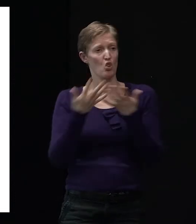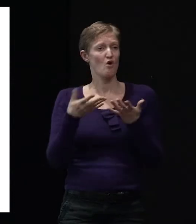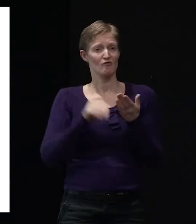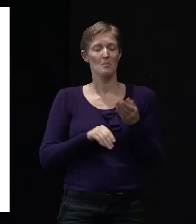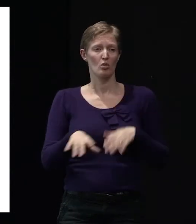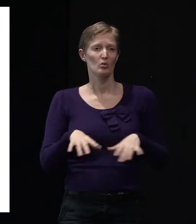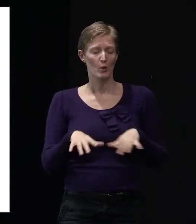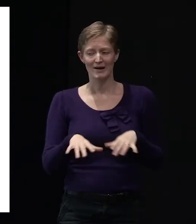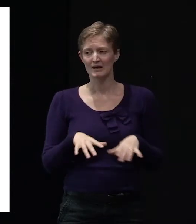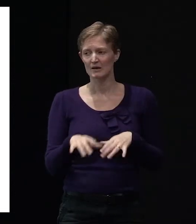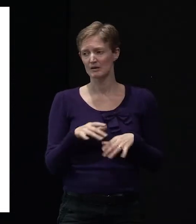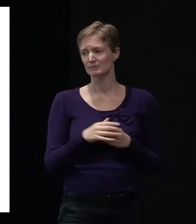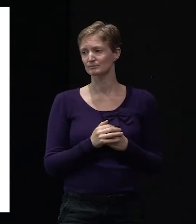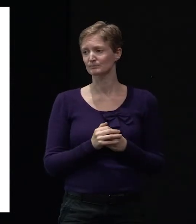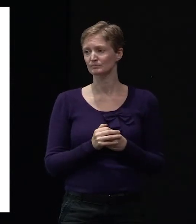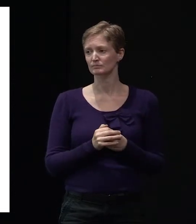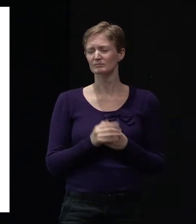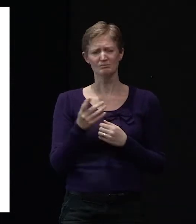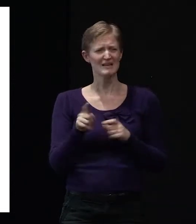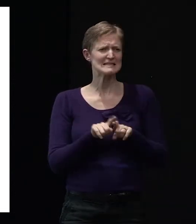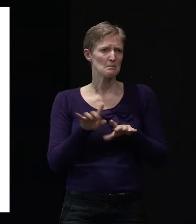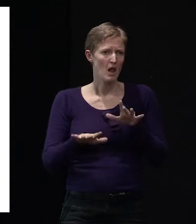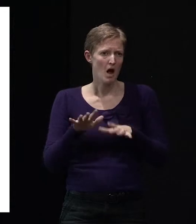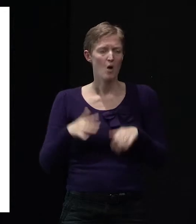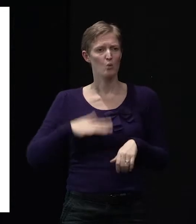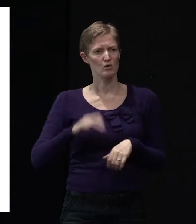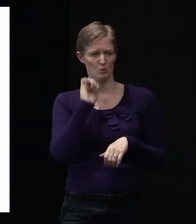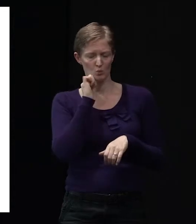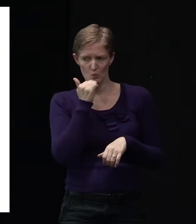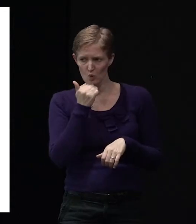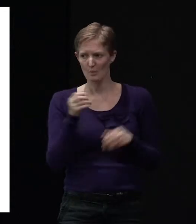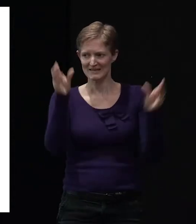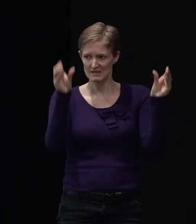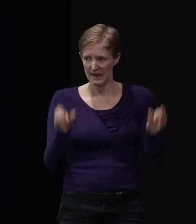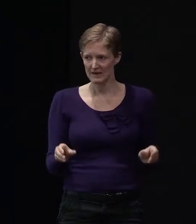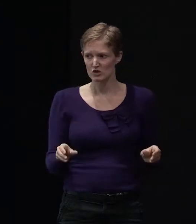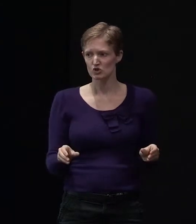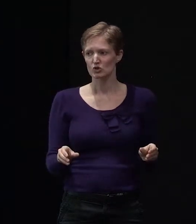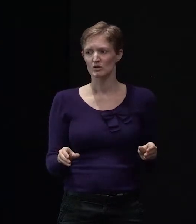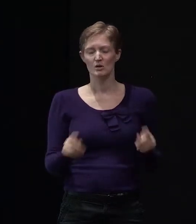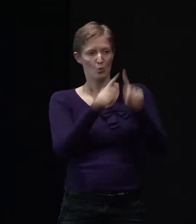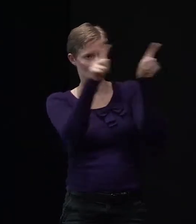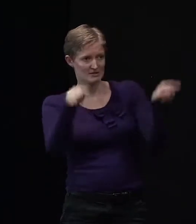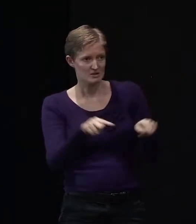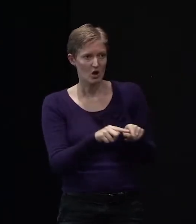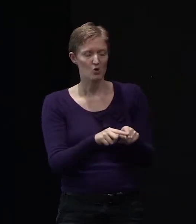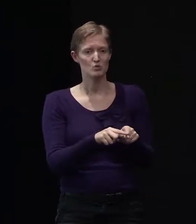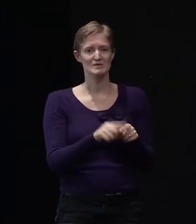in Christchurch. And of course, there we have the same things of thermal comfort and insulation and windows and heating.